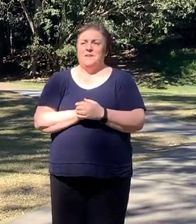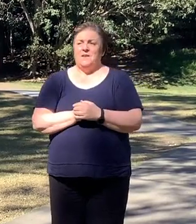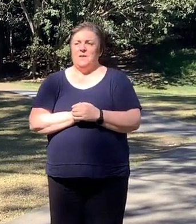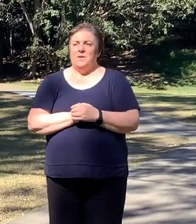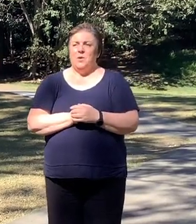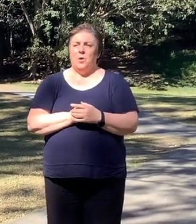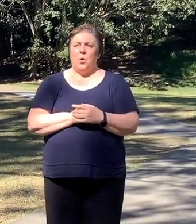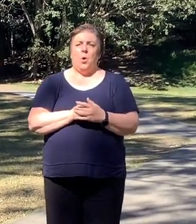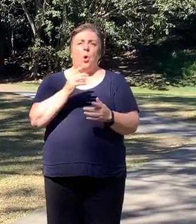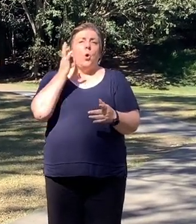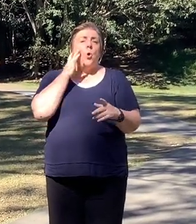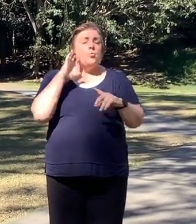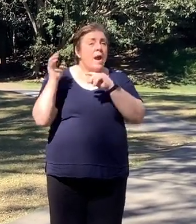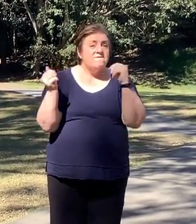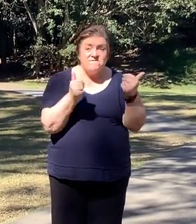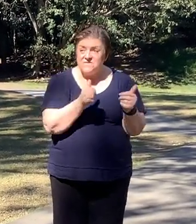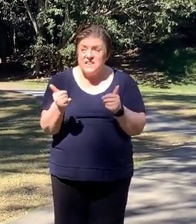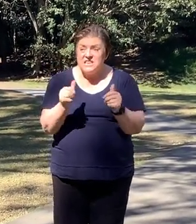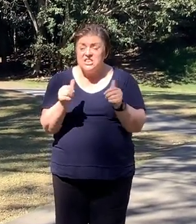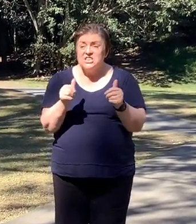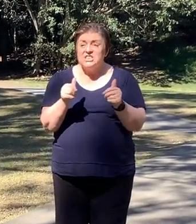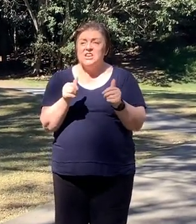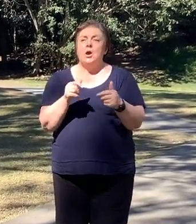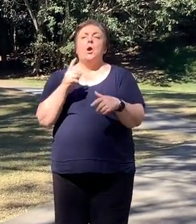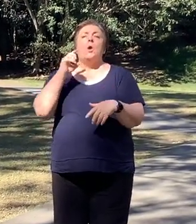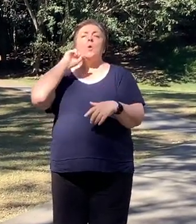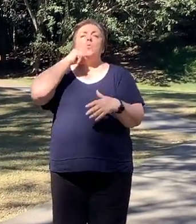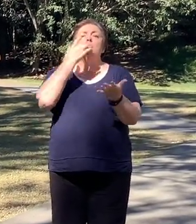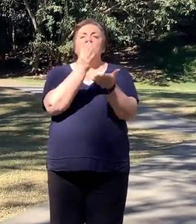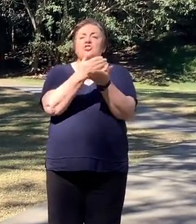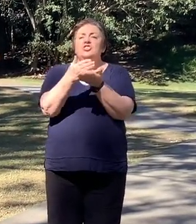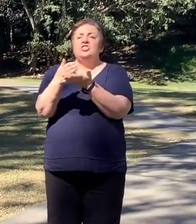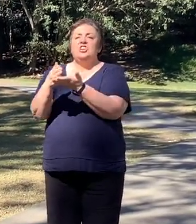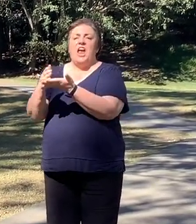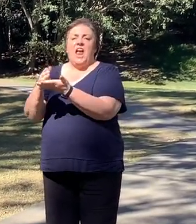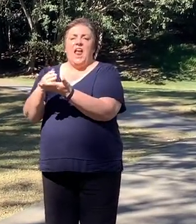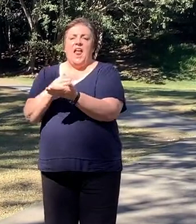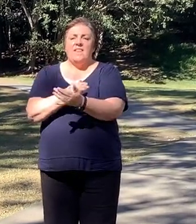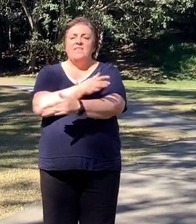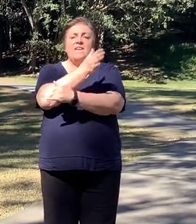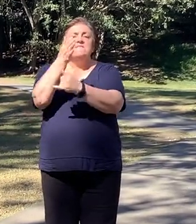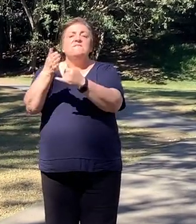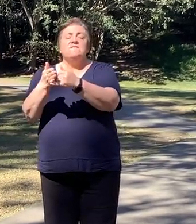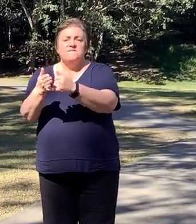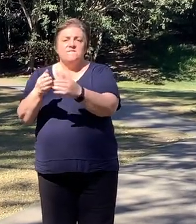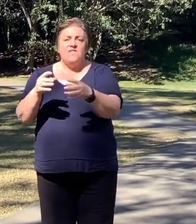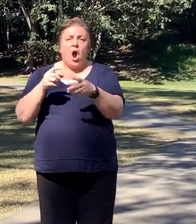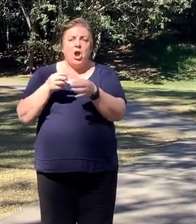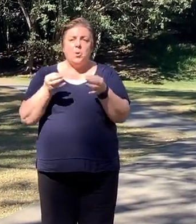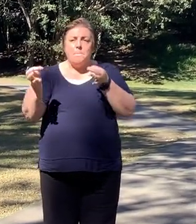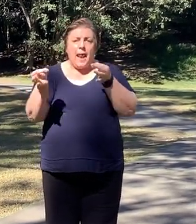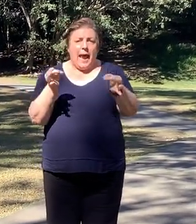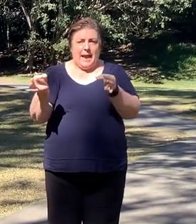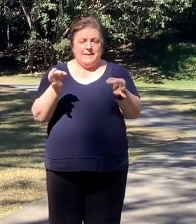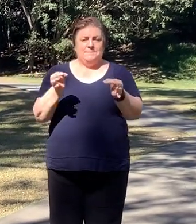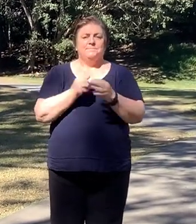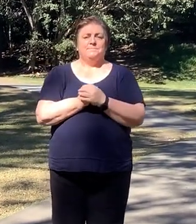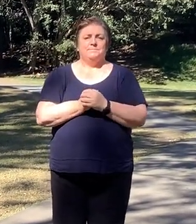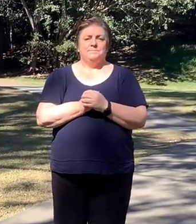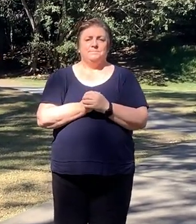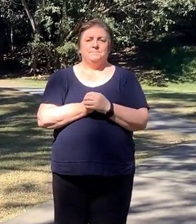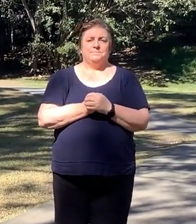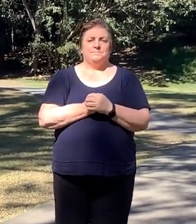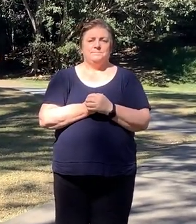procurement process is finished, I'll share with our community the final designs so you can see what to expect in the coming months.